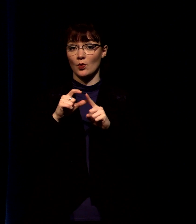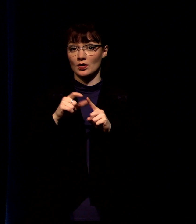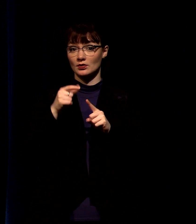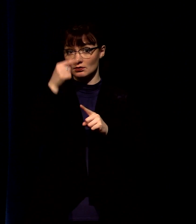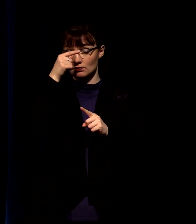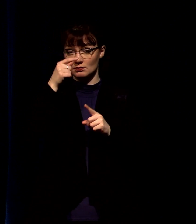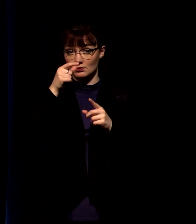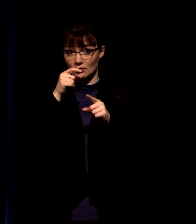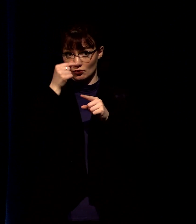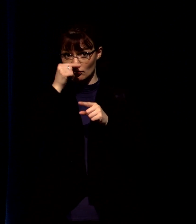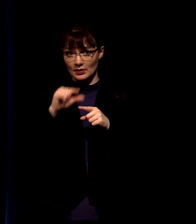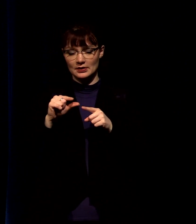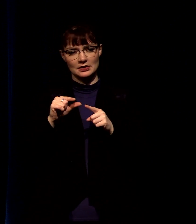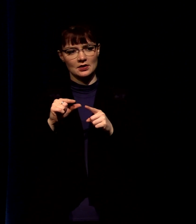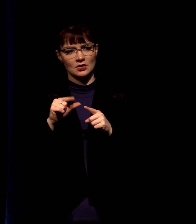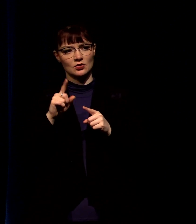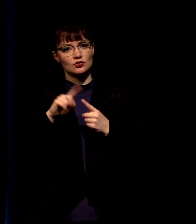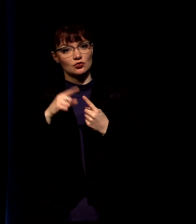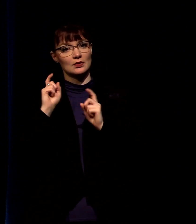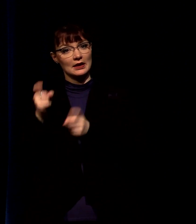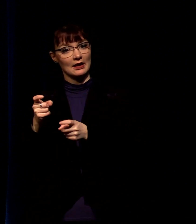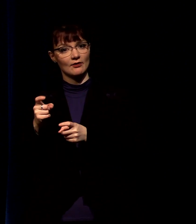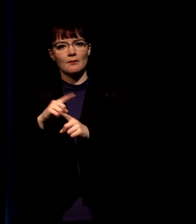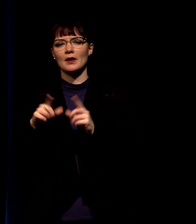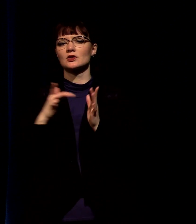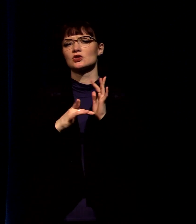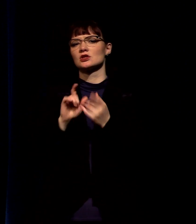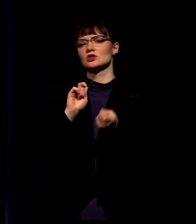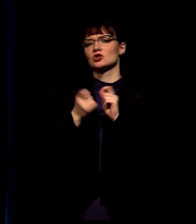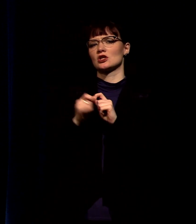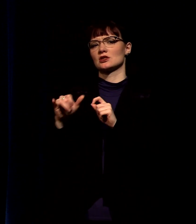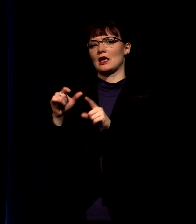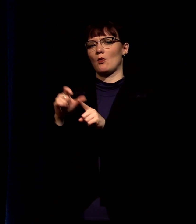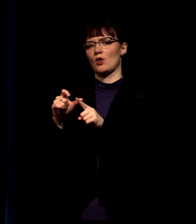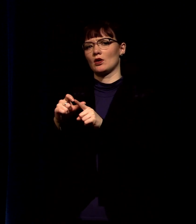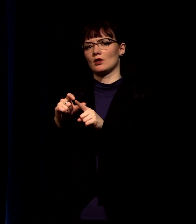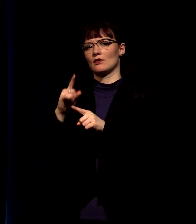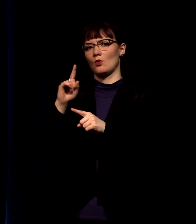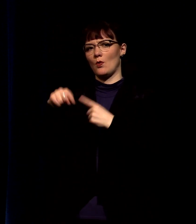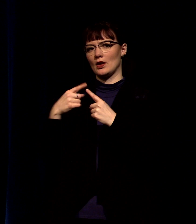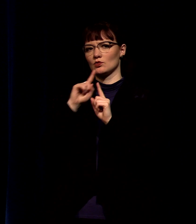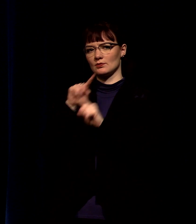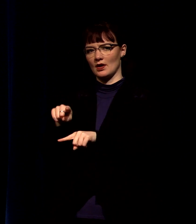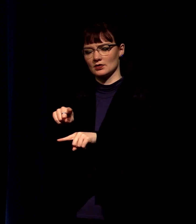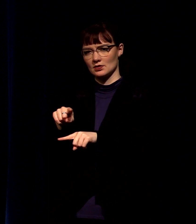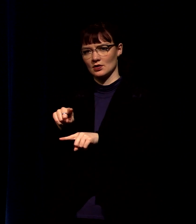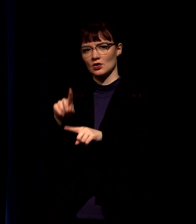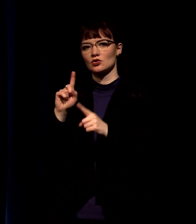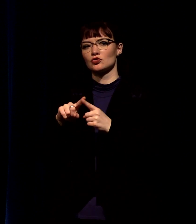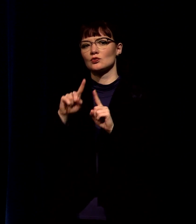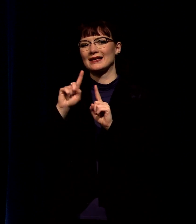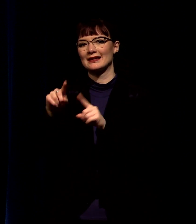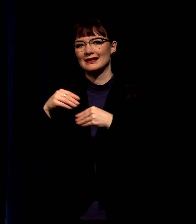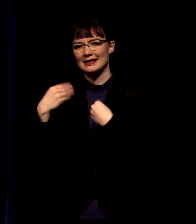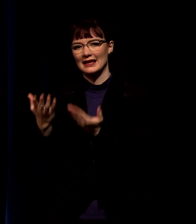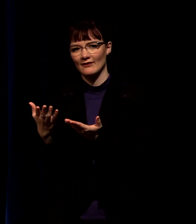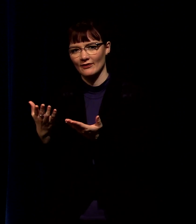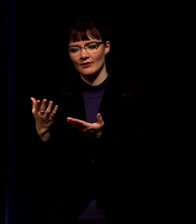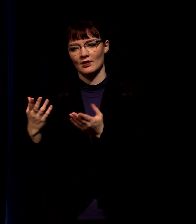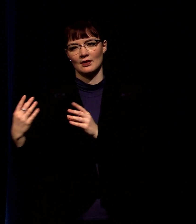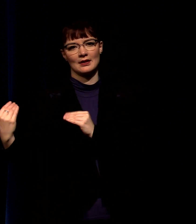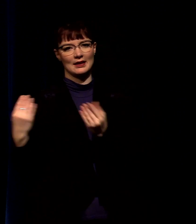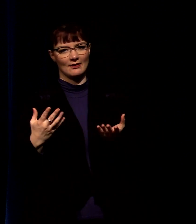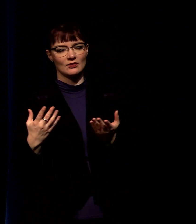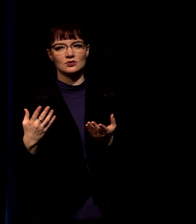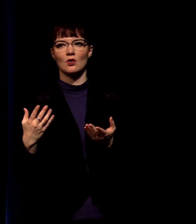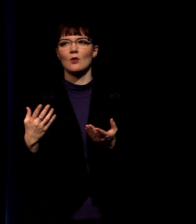means to give it's a good translation but jesus changes the word that he uses forgive when he responds to them and